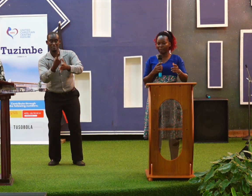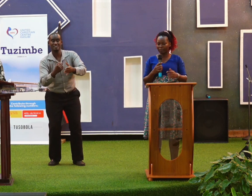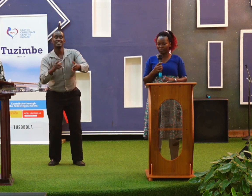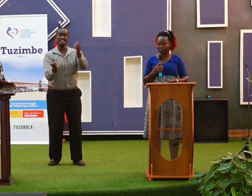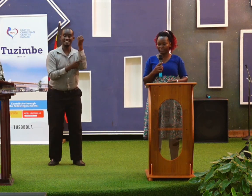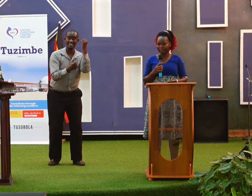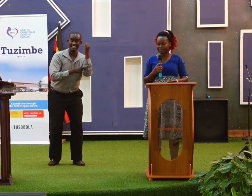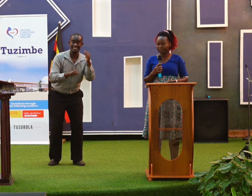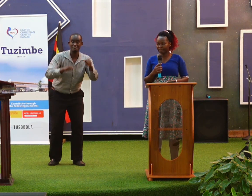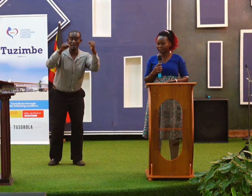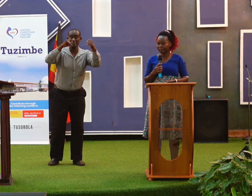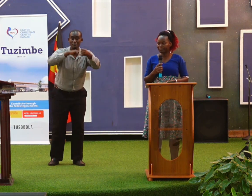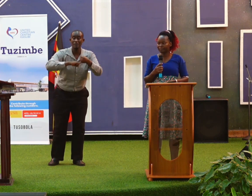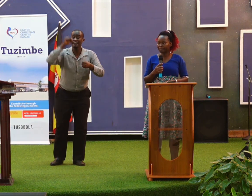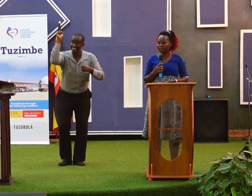the way of God.